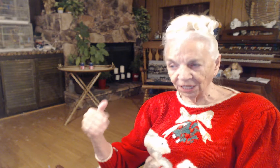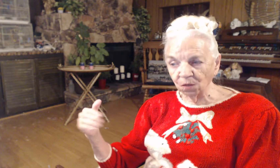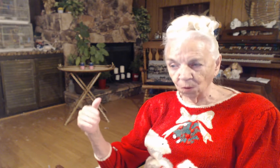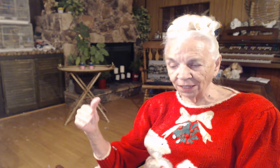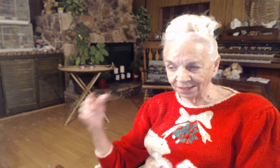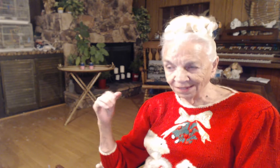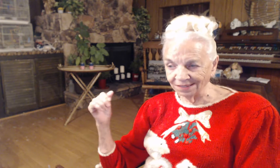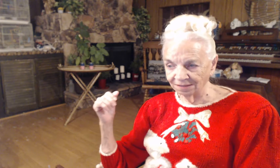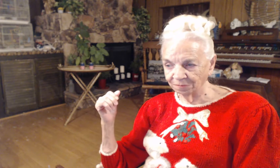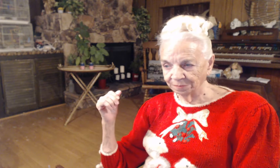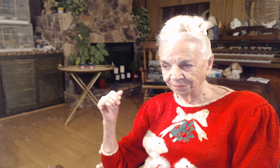wanted done.